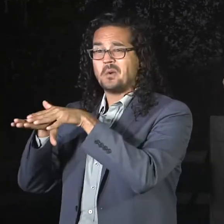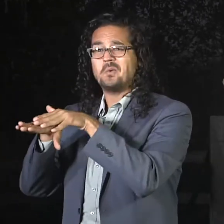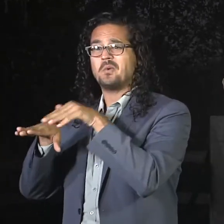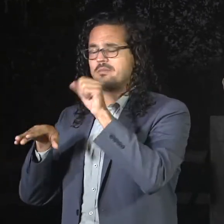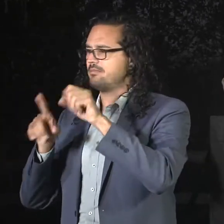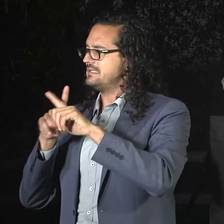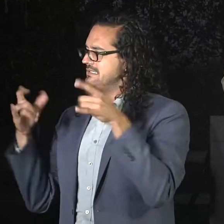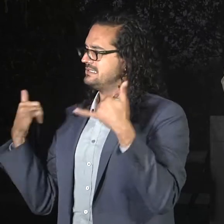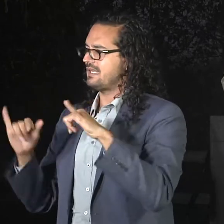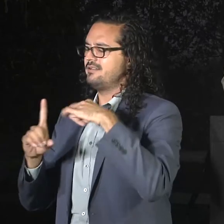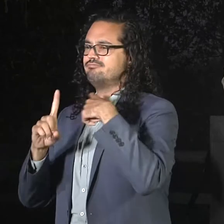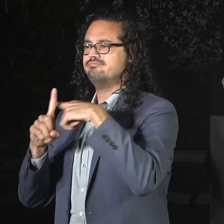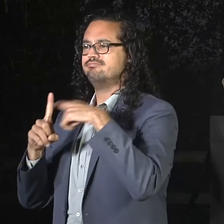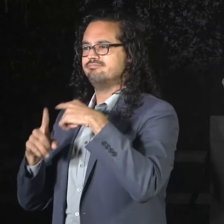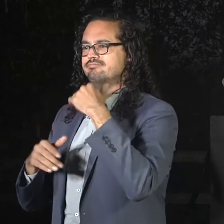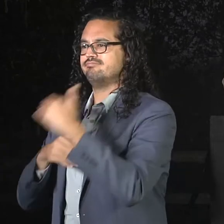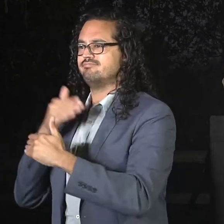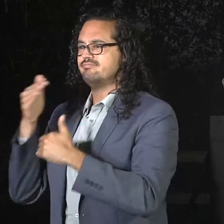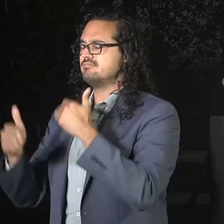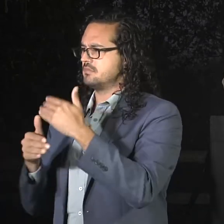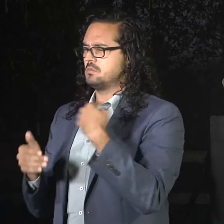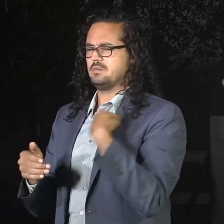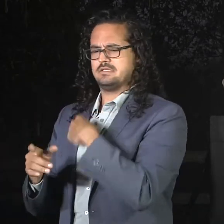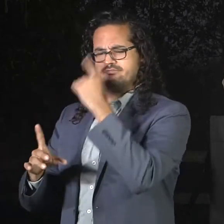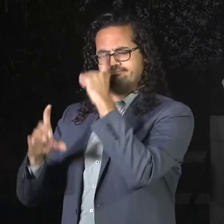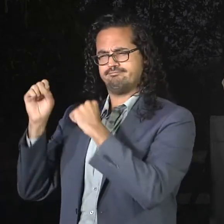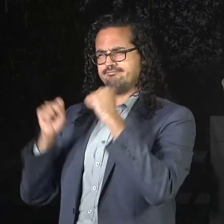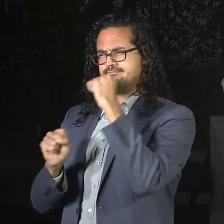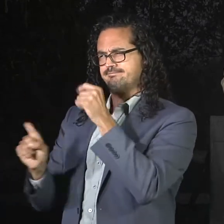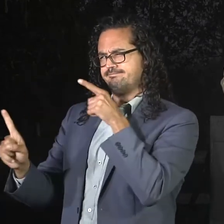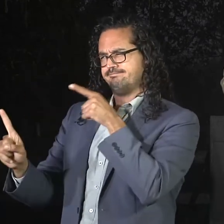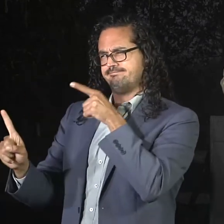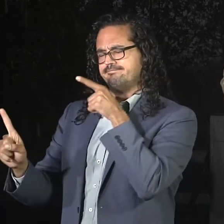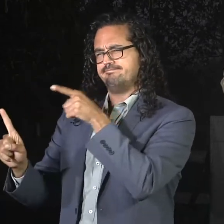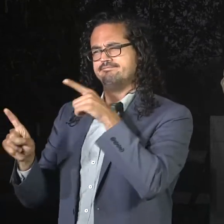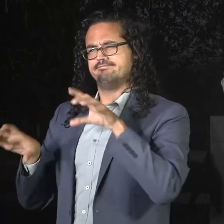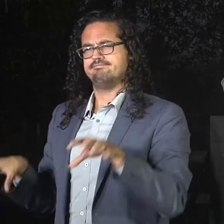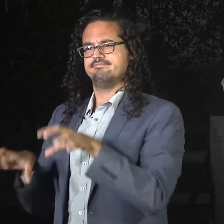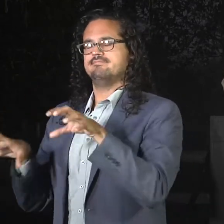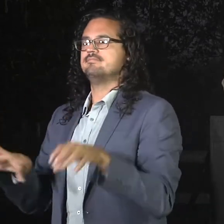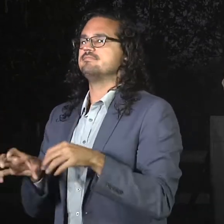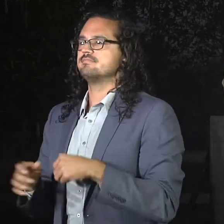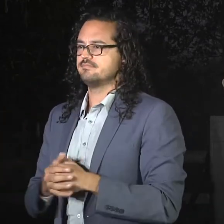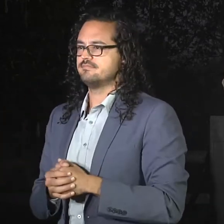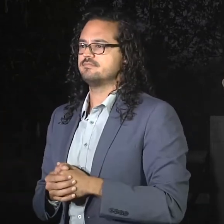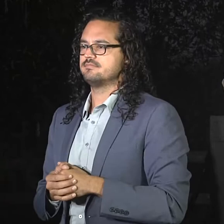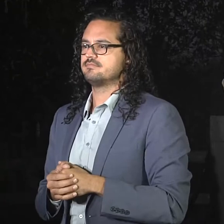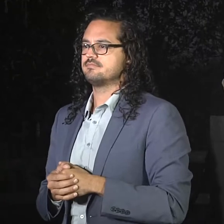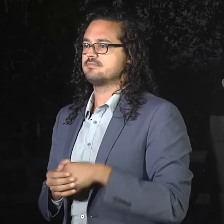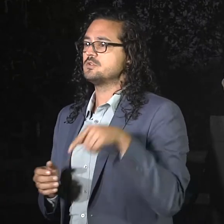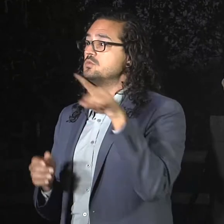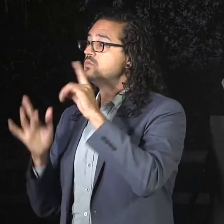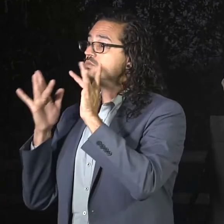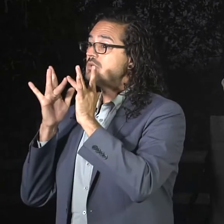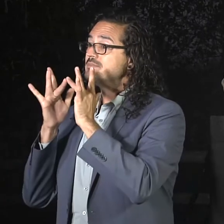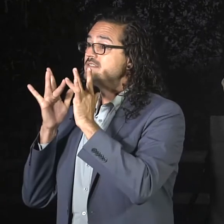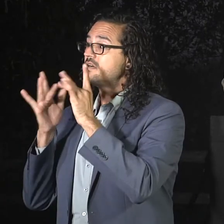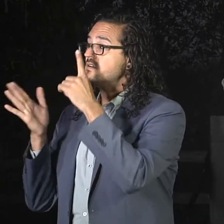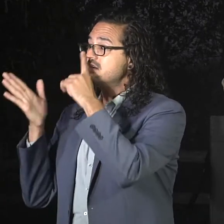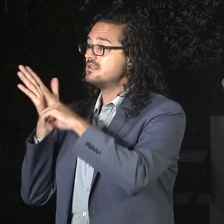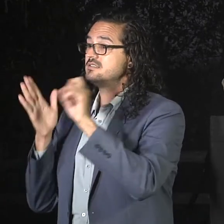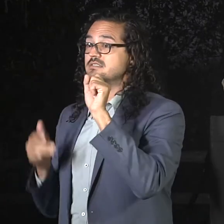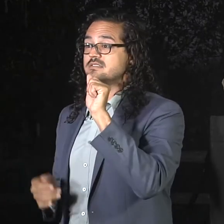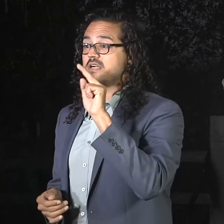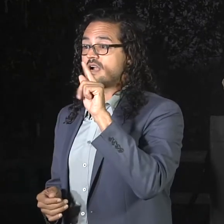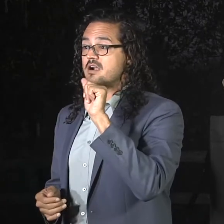For those that are using the website for Santa Cruz County to determine if your property has sustained any damage